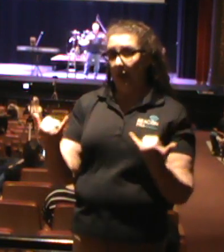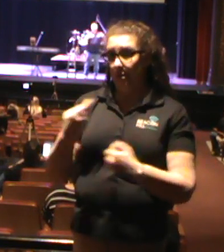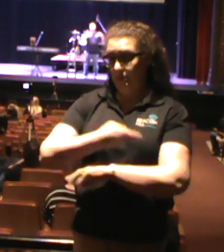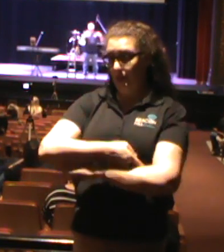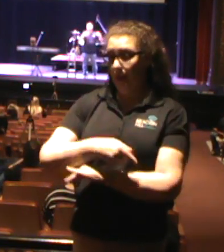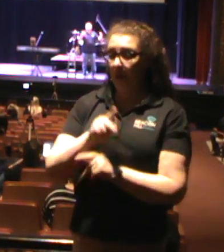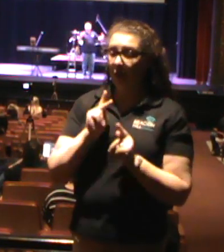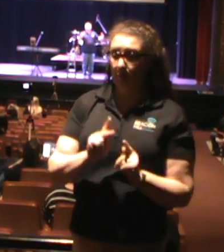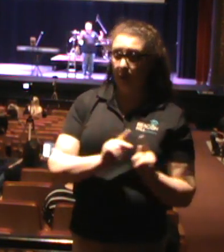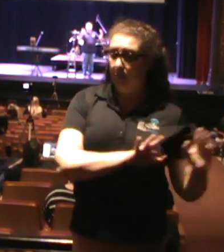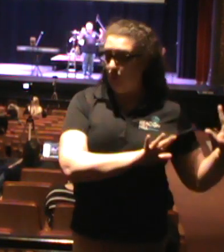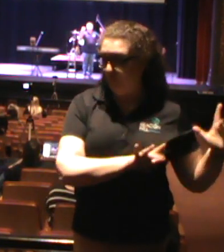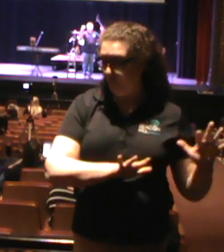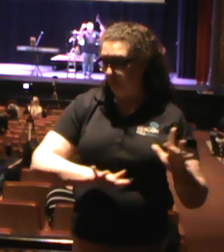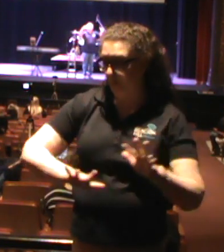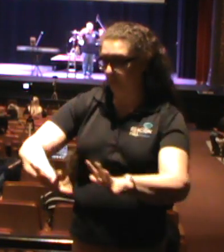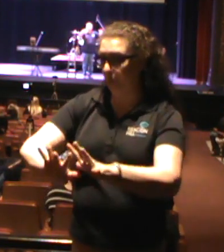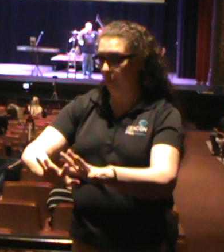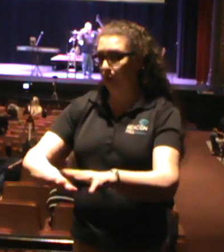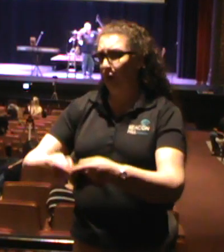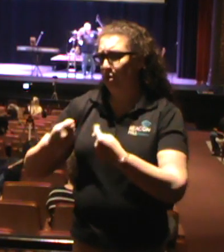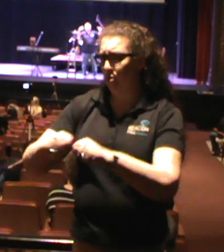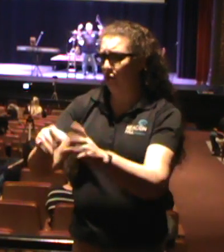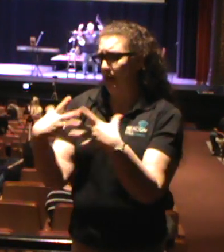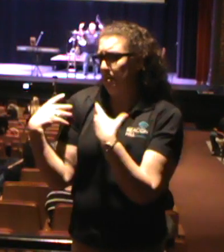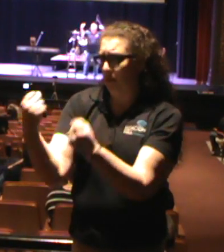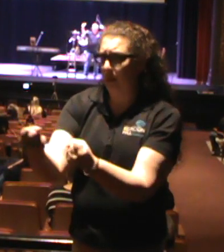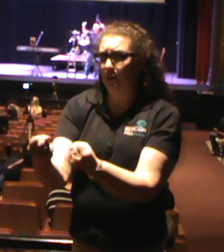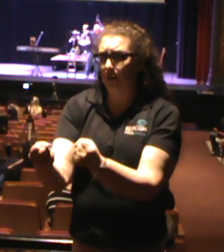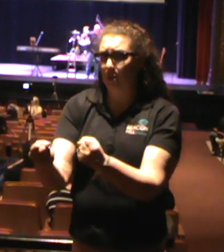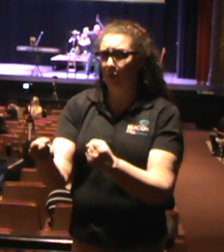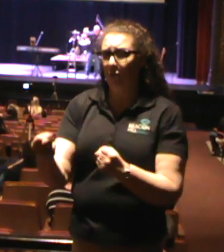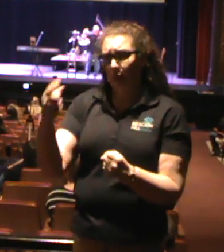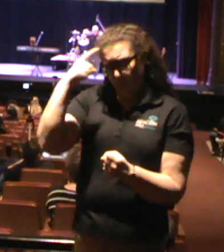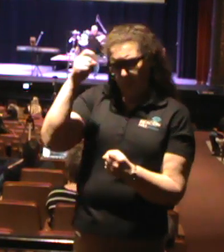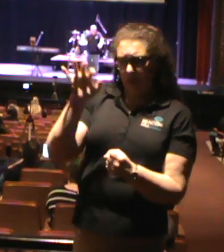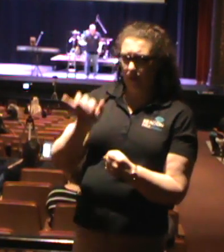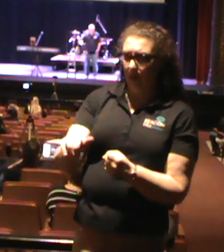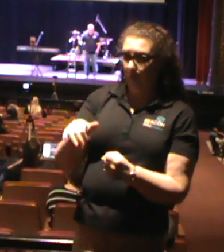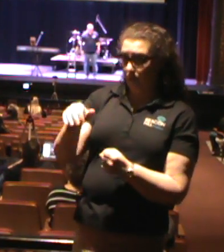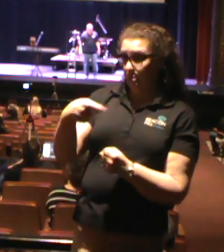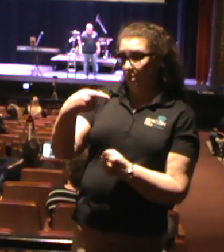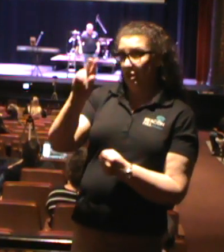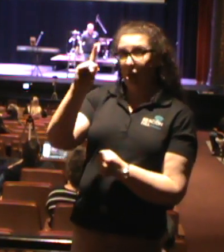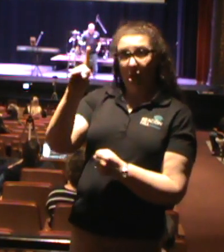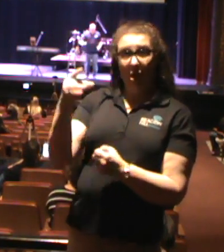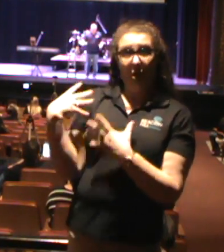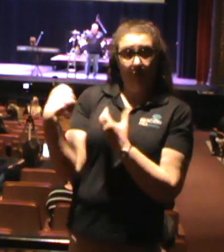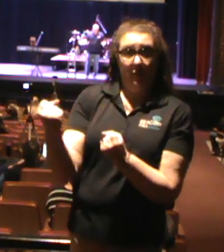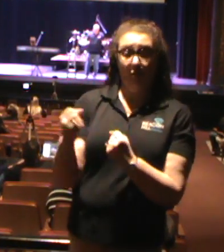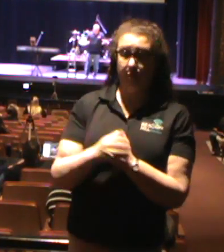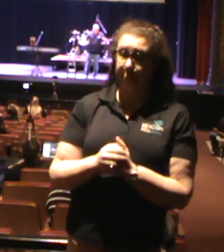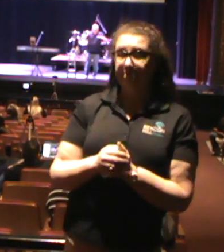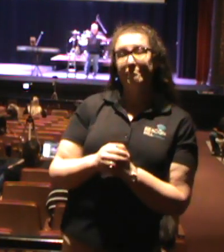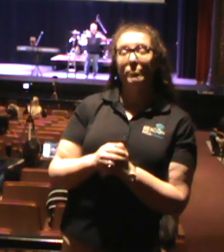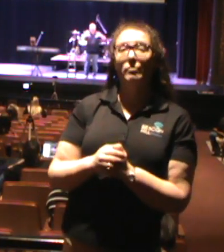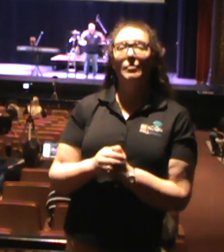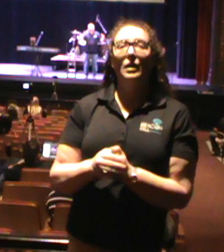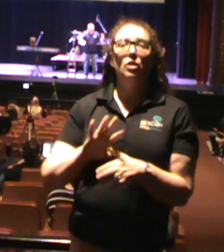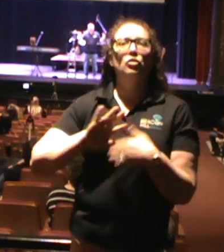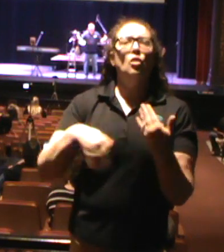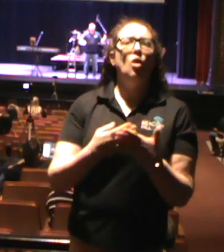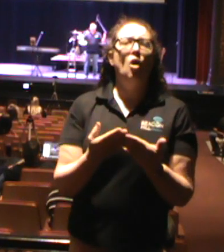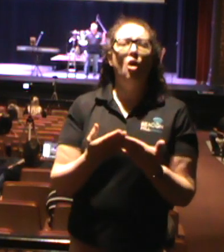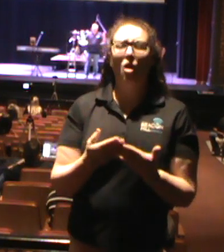come all over to try to be healed because this was the goddess of healing. So, all